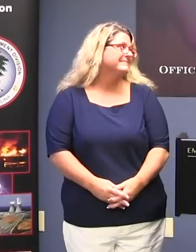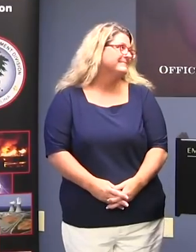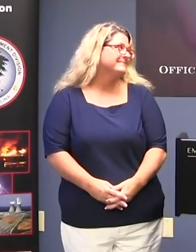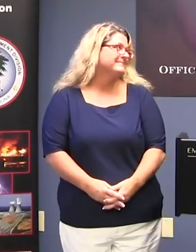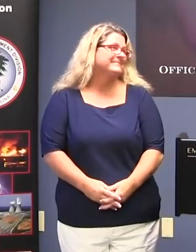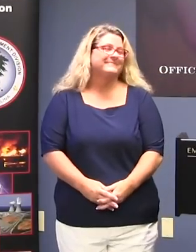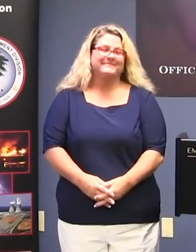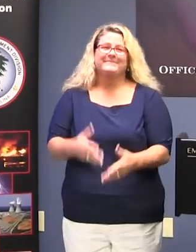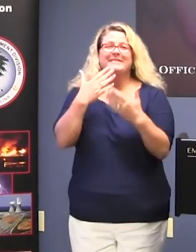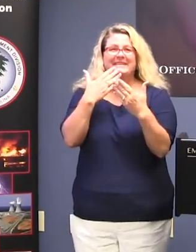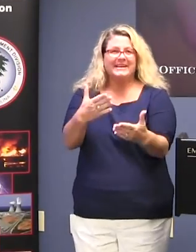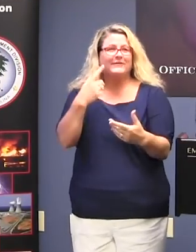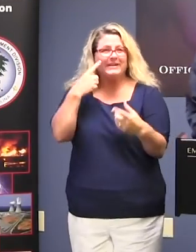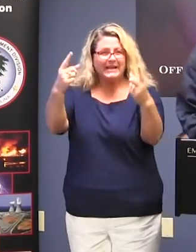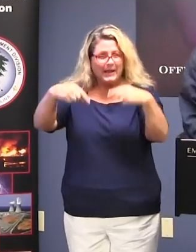Well, y'all, thank you for coming.